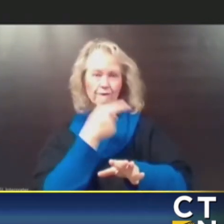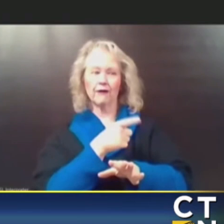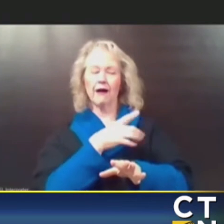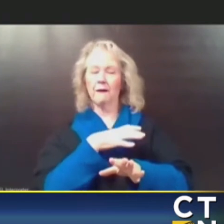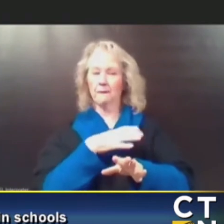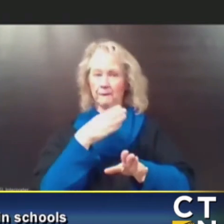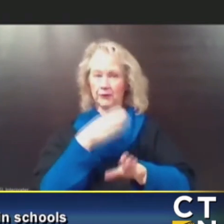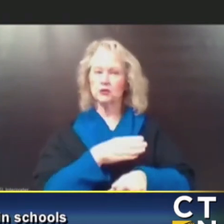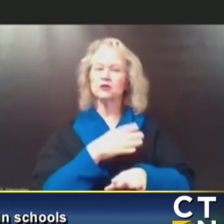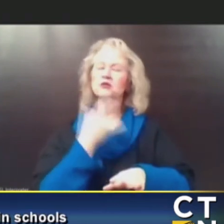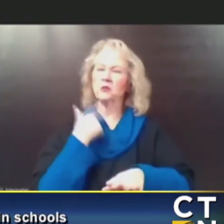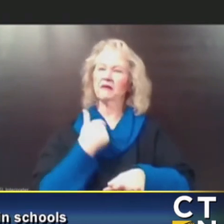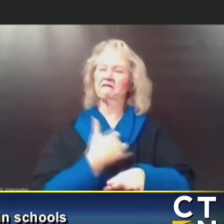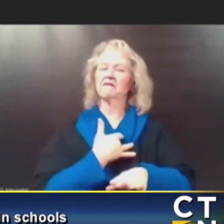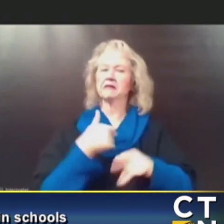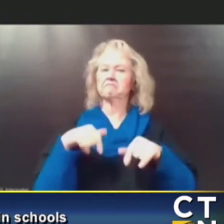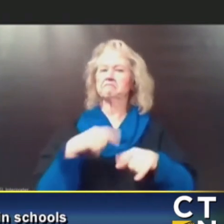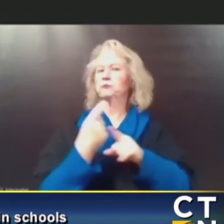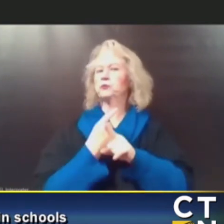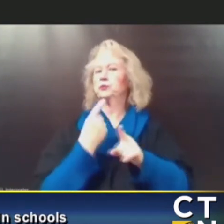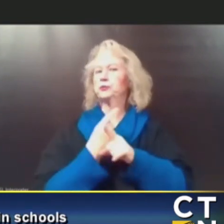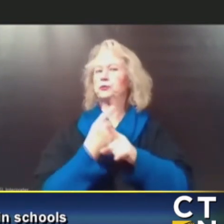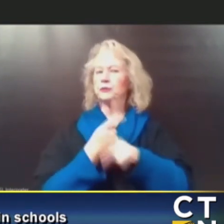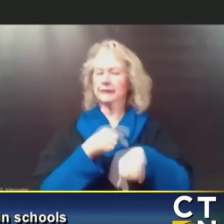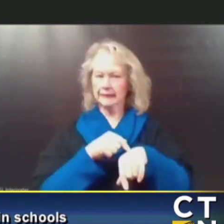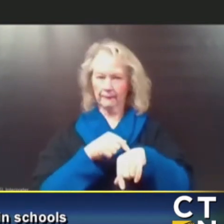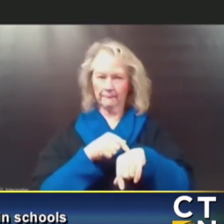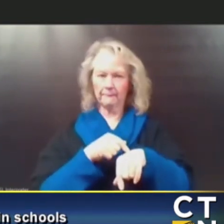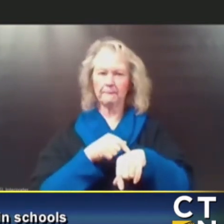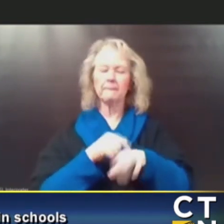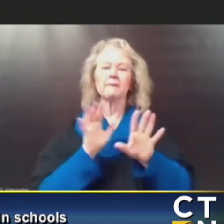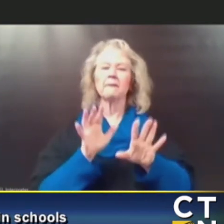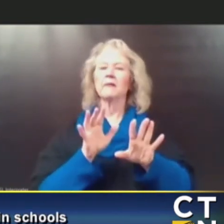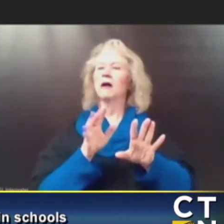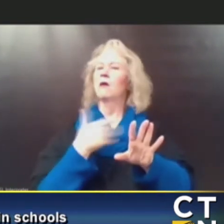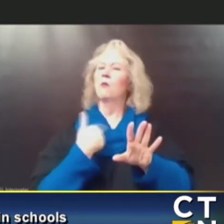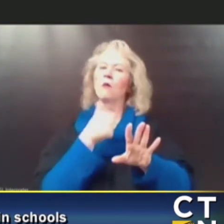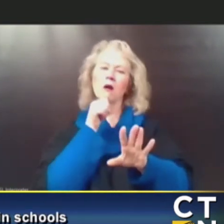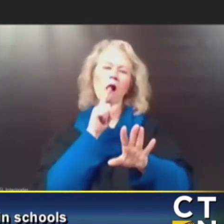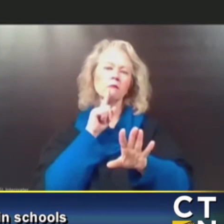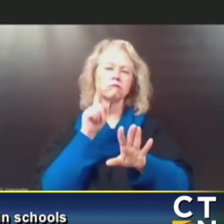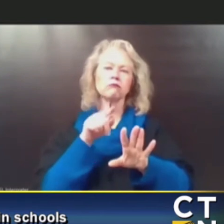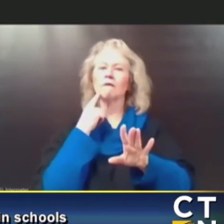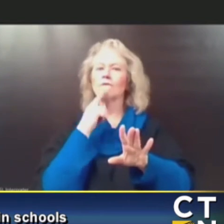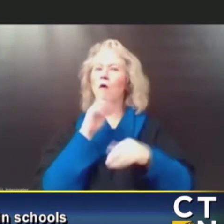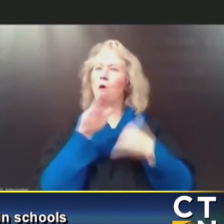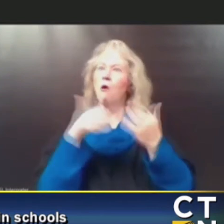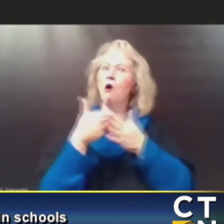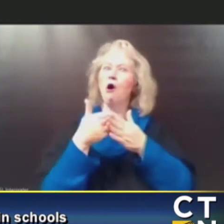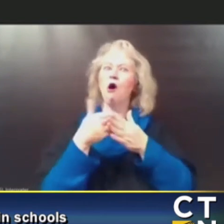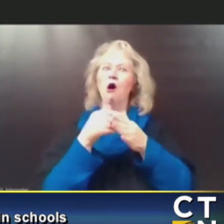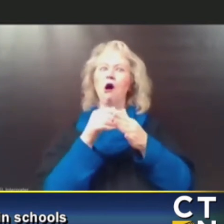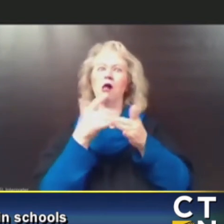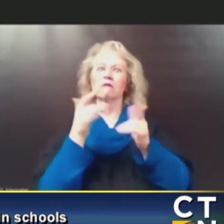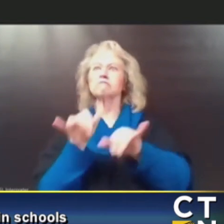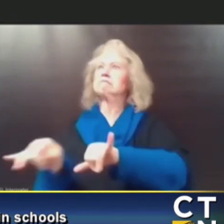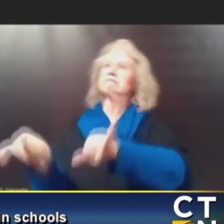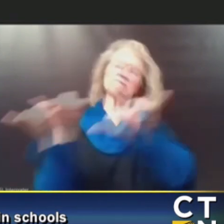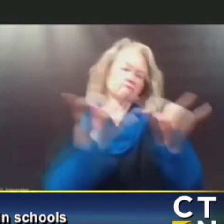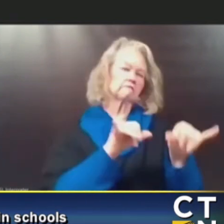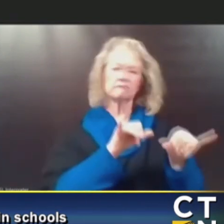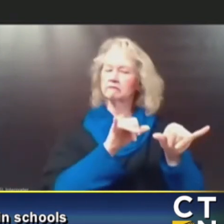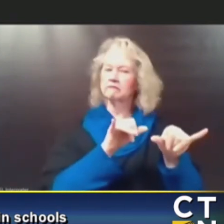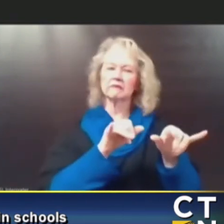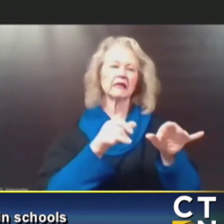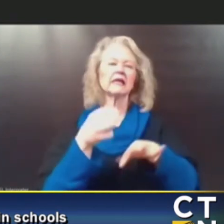think this is a good place for us to look at moving past the one-size-fits-all and we go back to what I know the Governor mentioned